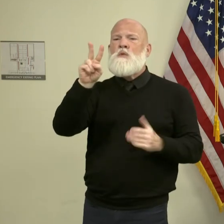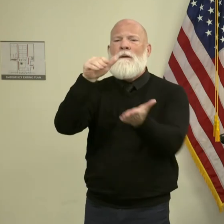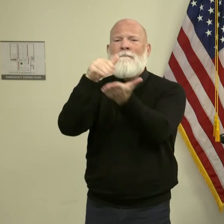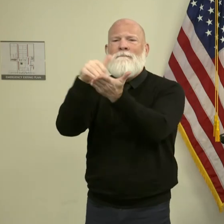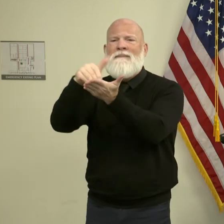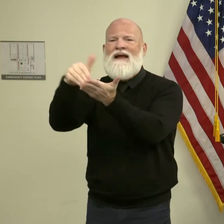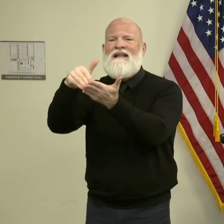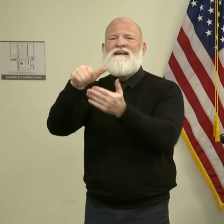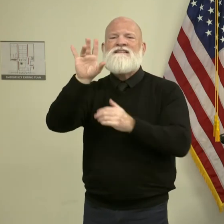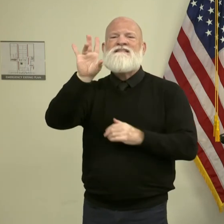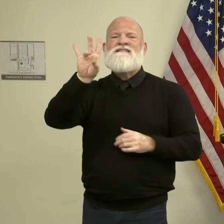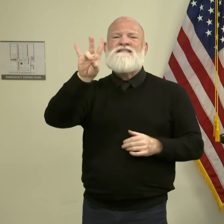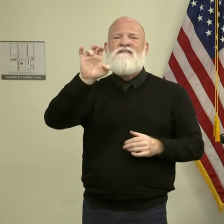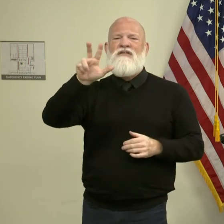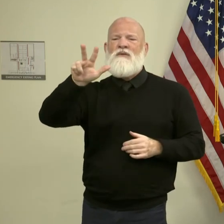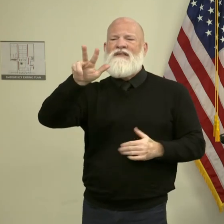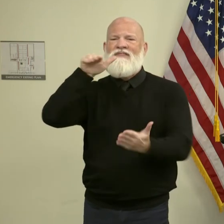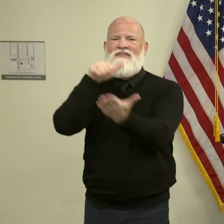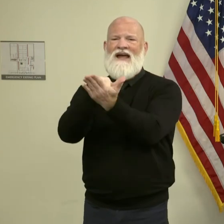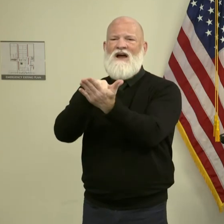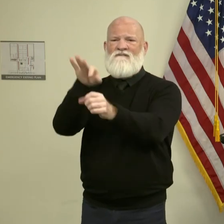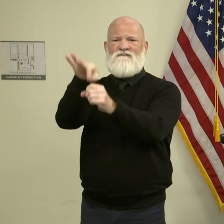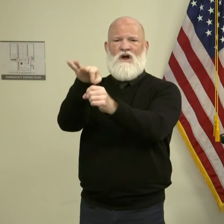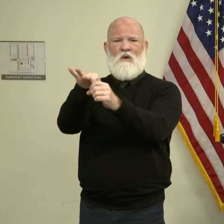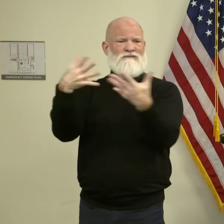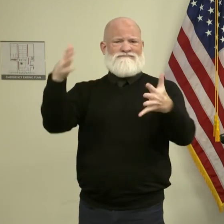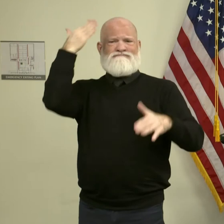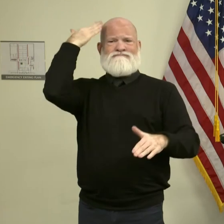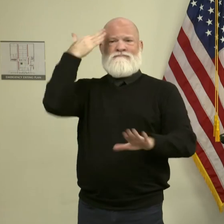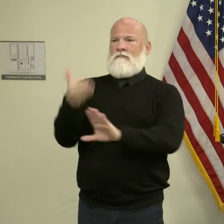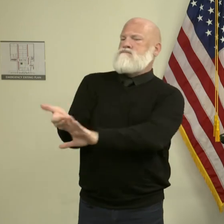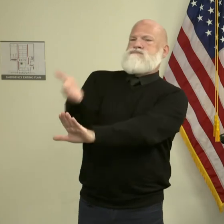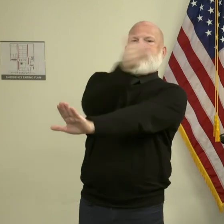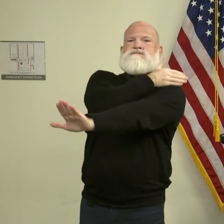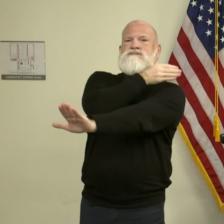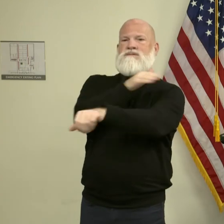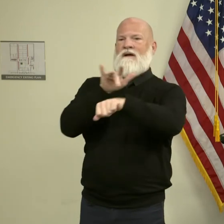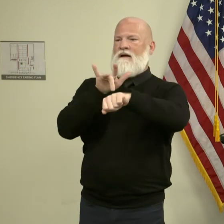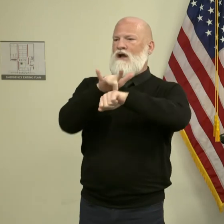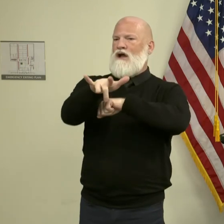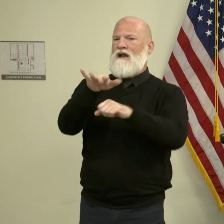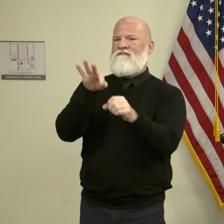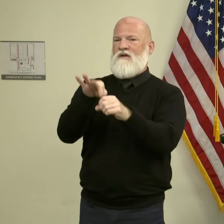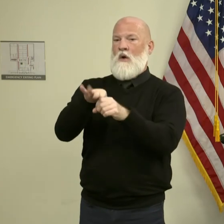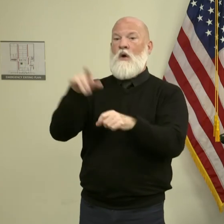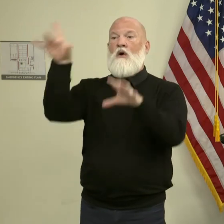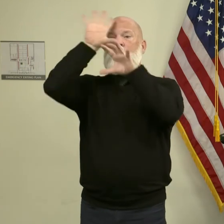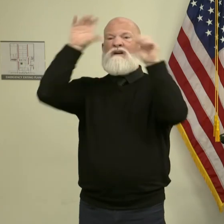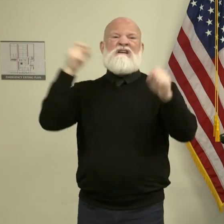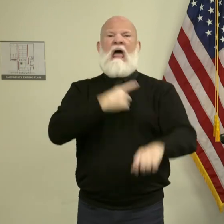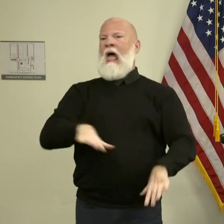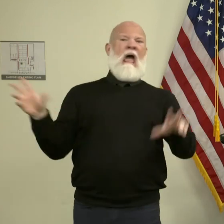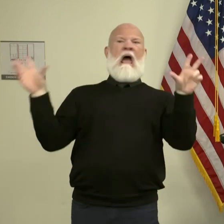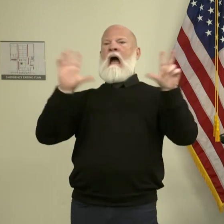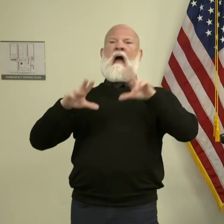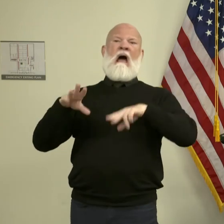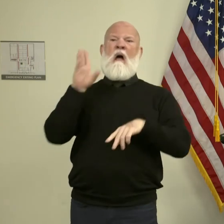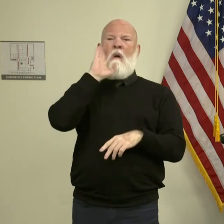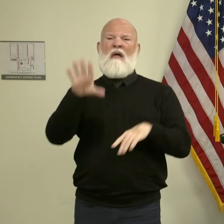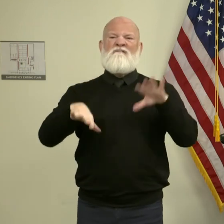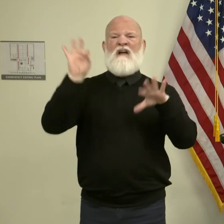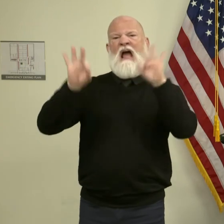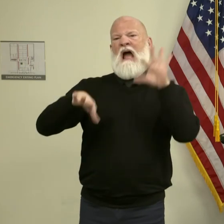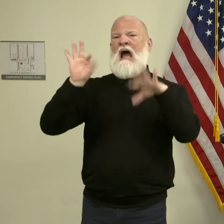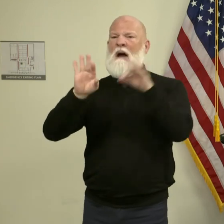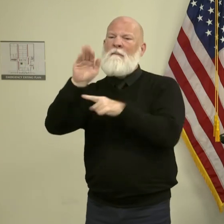that were going to be cast in the advanced bucket because that was how many were cast. The president continues to say, oh, they're finding ballots. These were advanced that came out